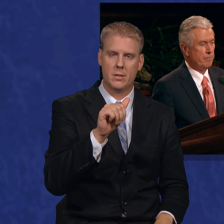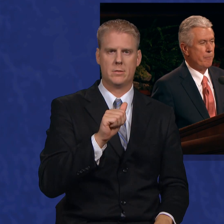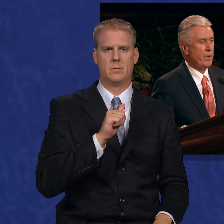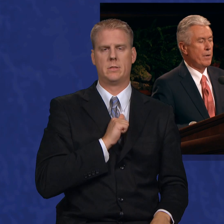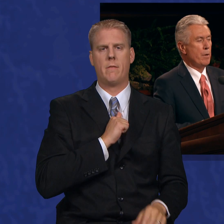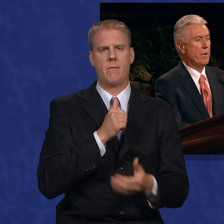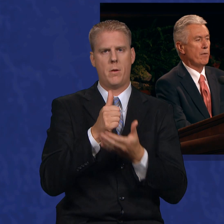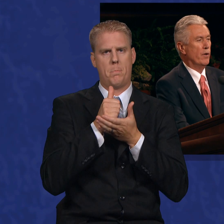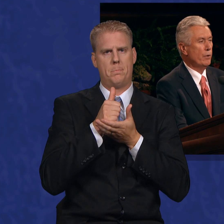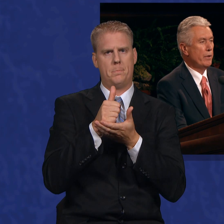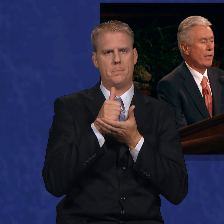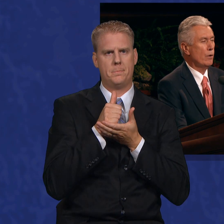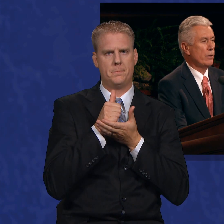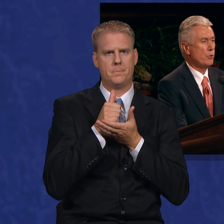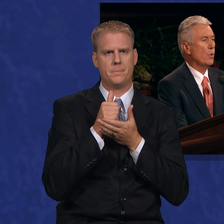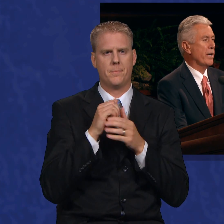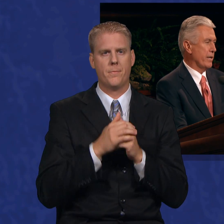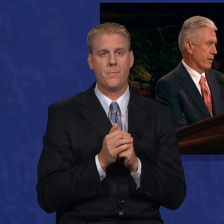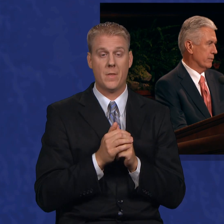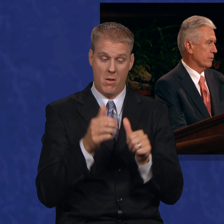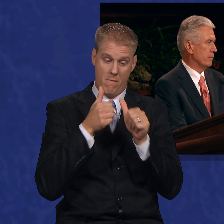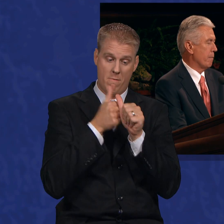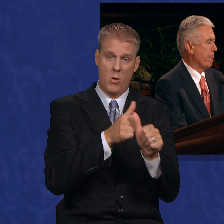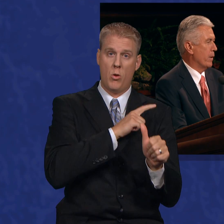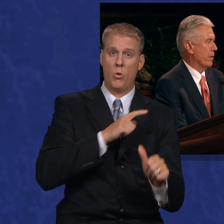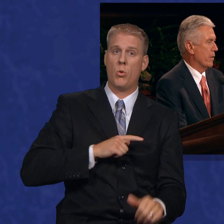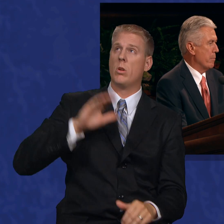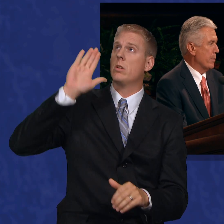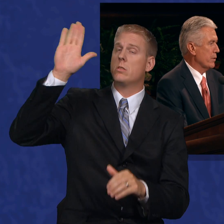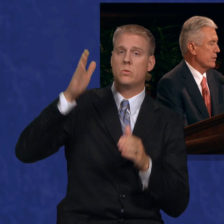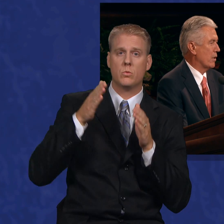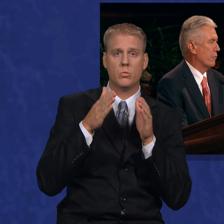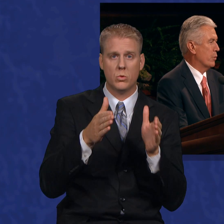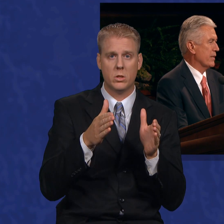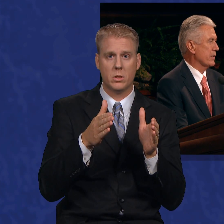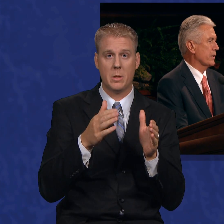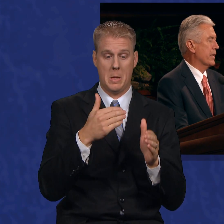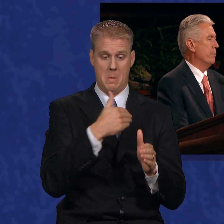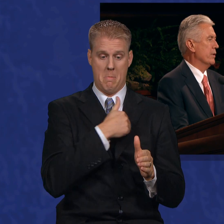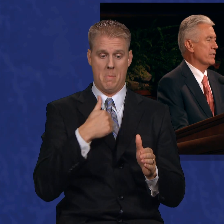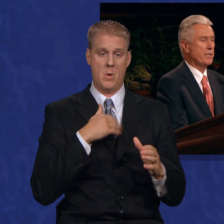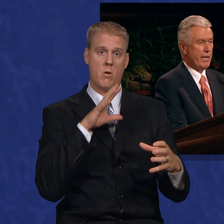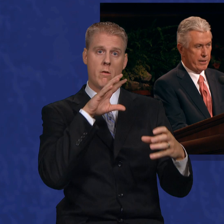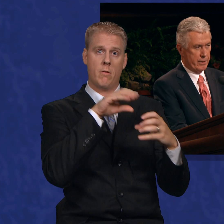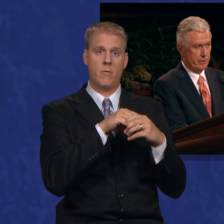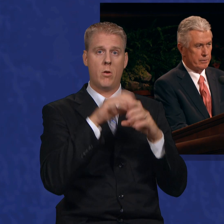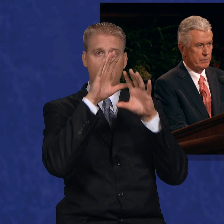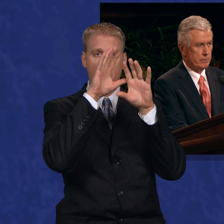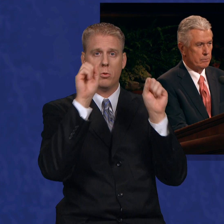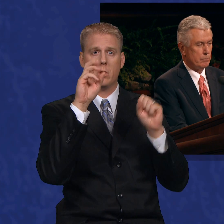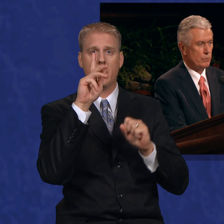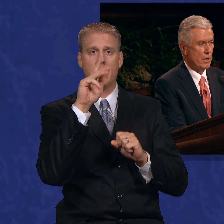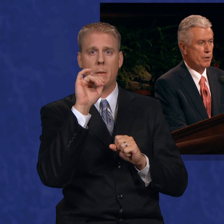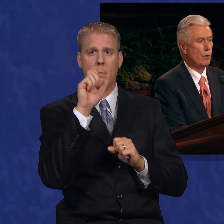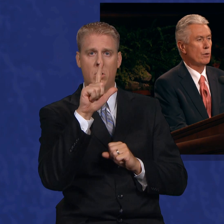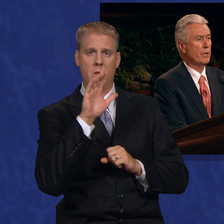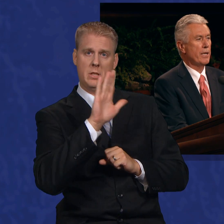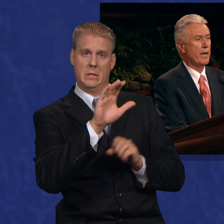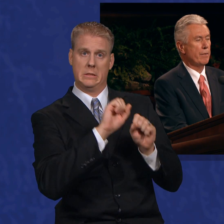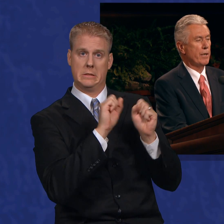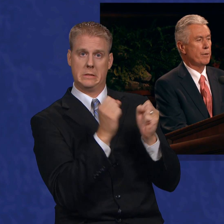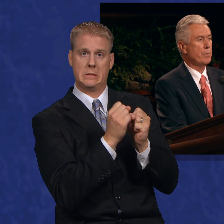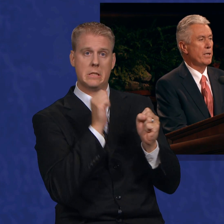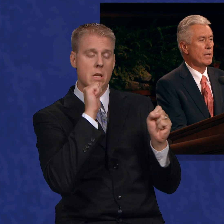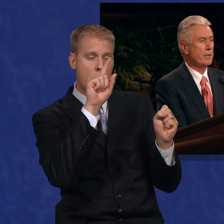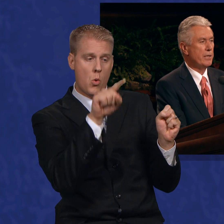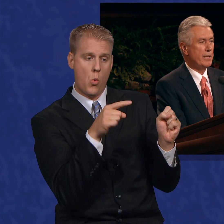By following the Lord's way, the members of President Kimball's stake not only